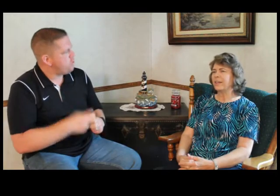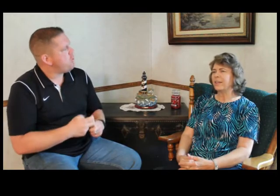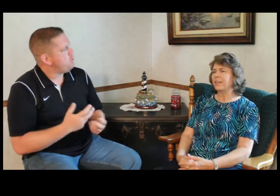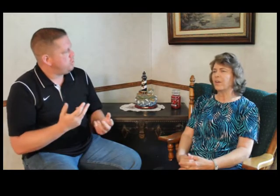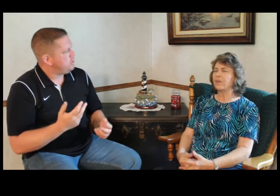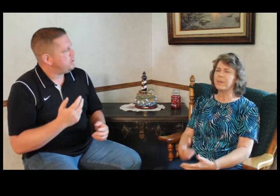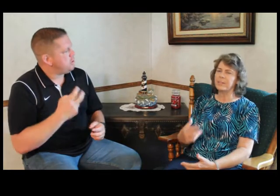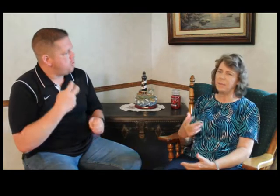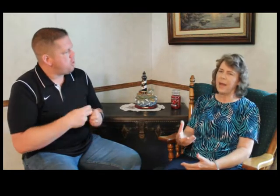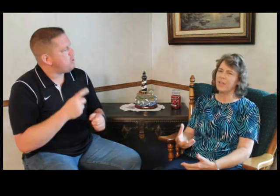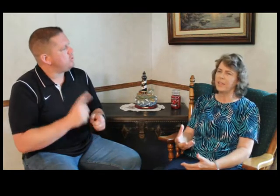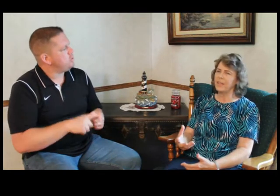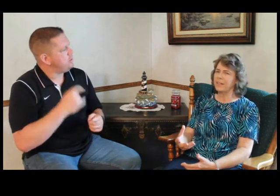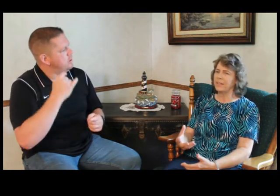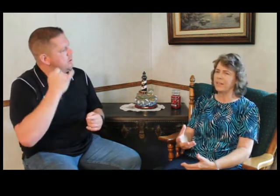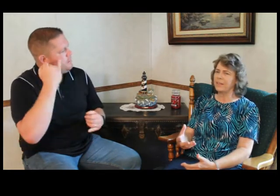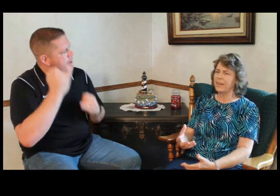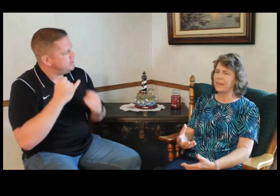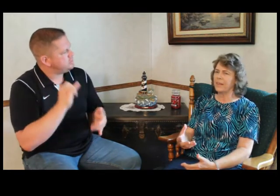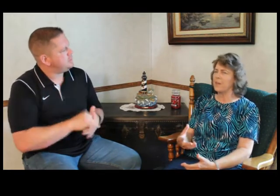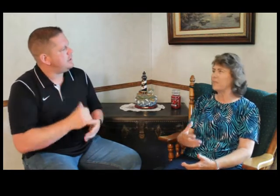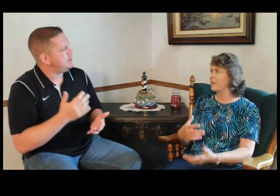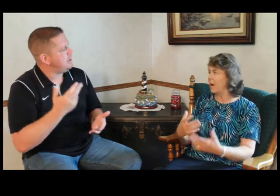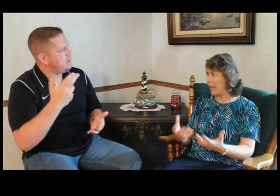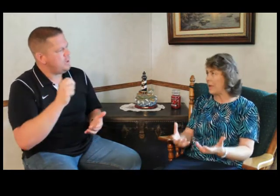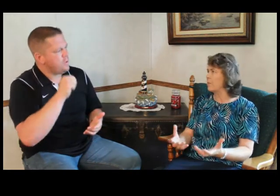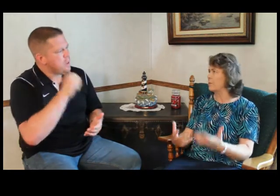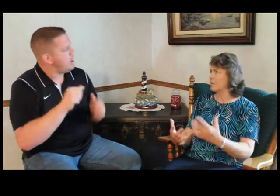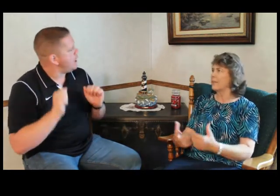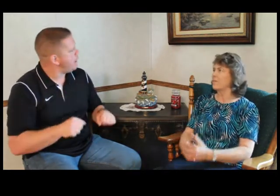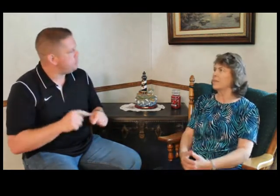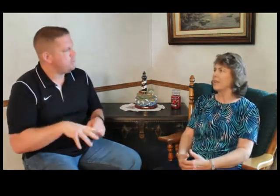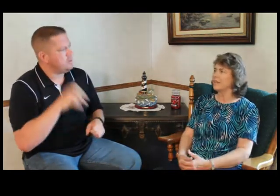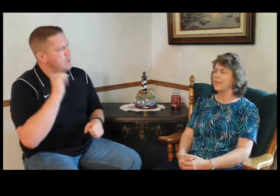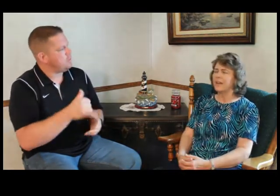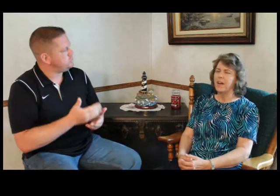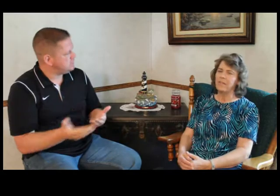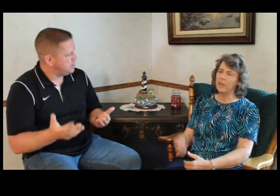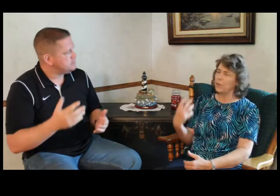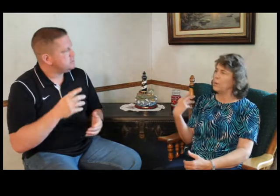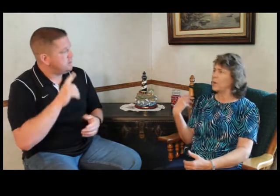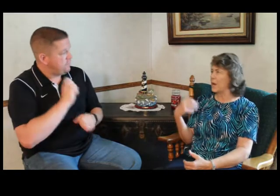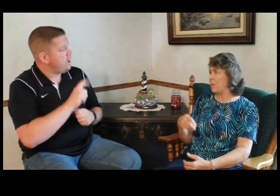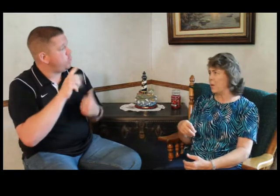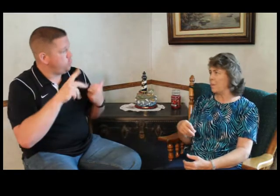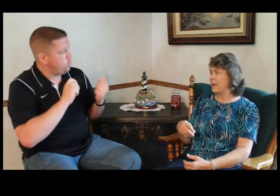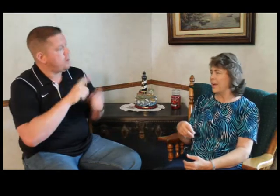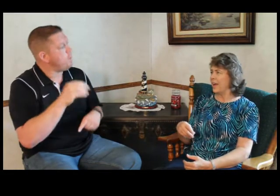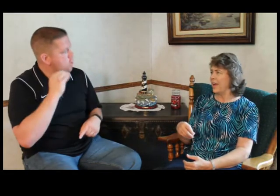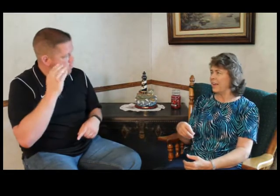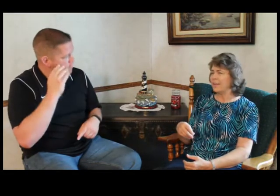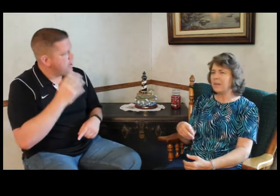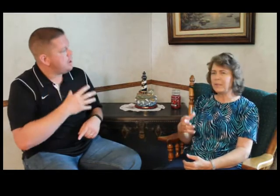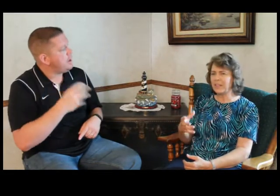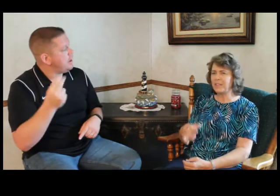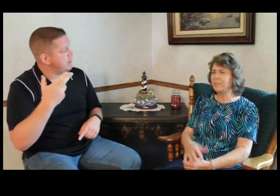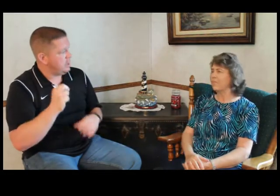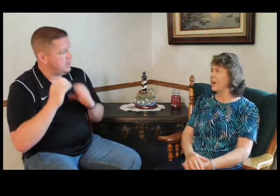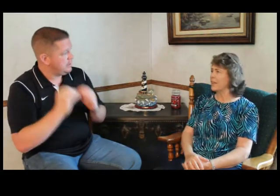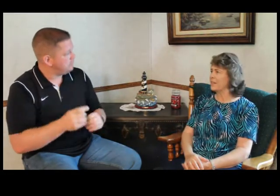And it was hard to imagine that he was not able to take those things. In fact, Luke would come home and he would teach him phonics